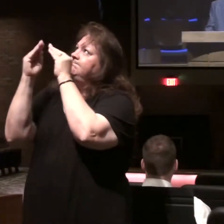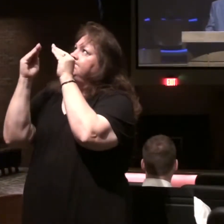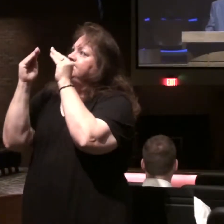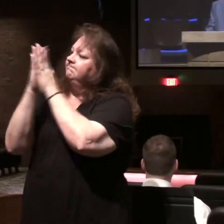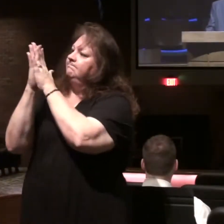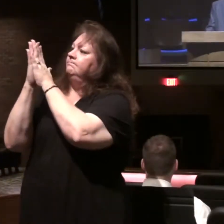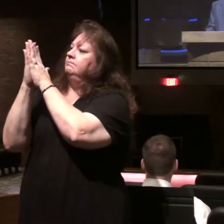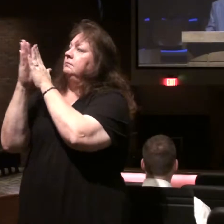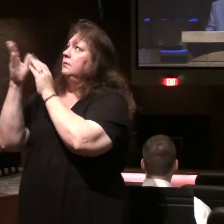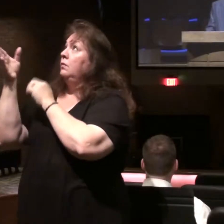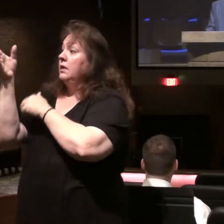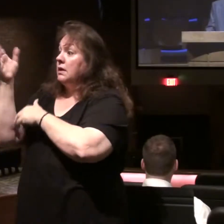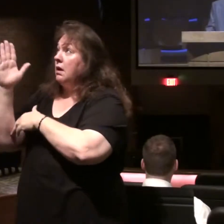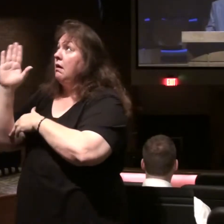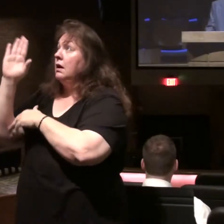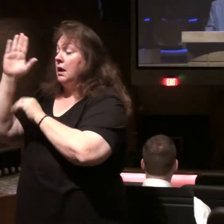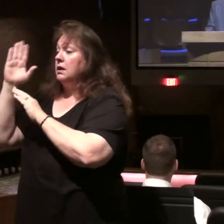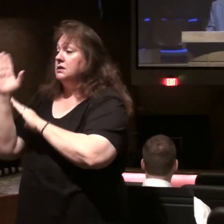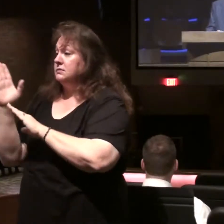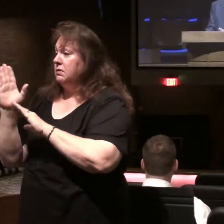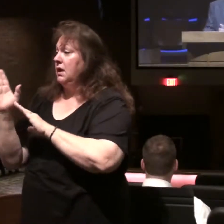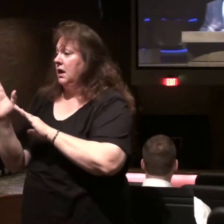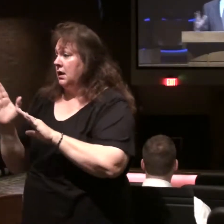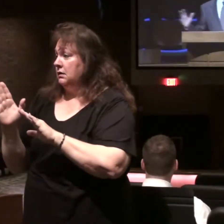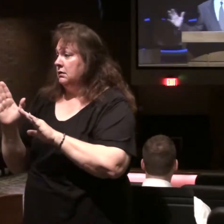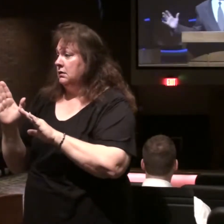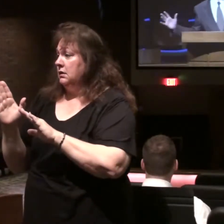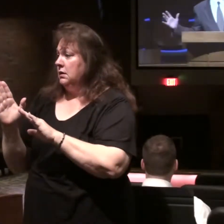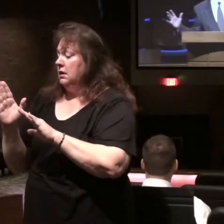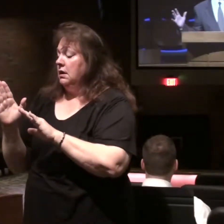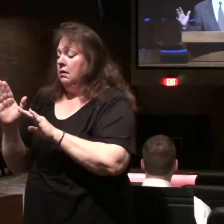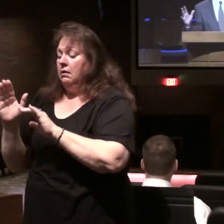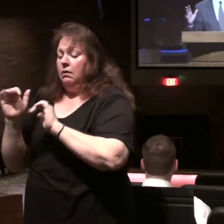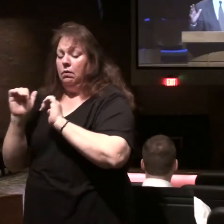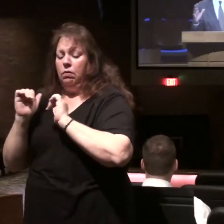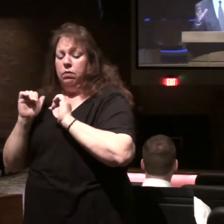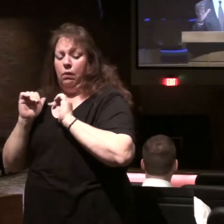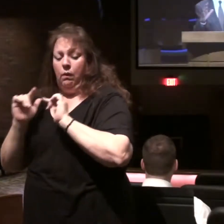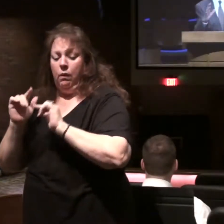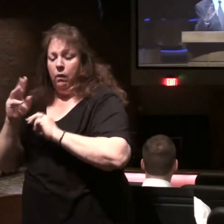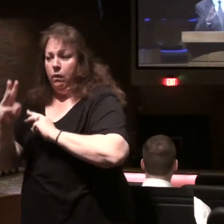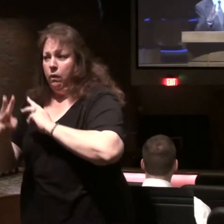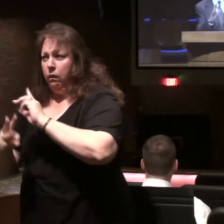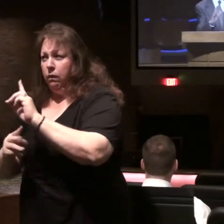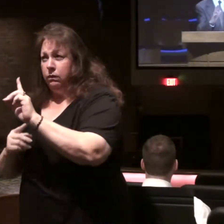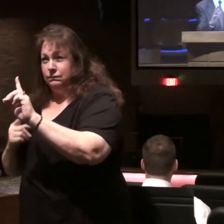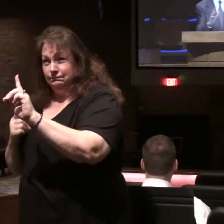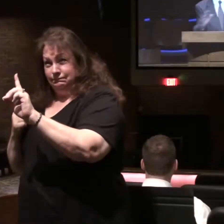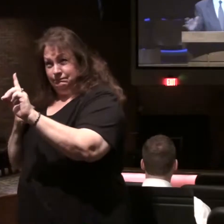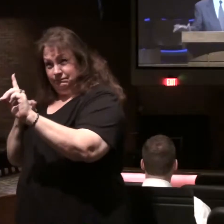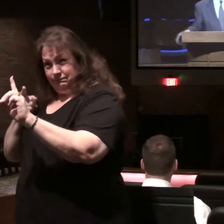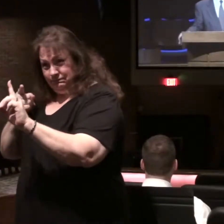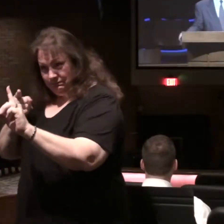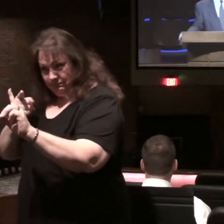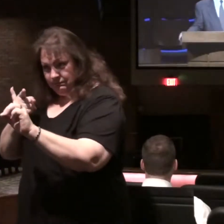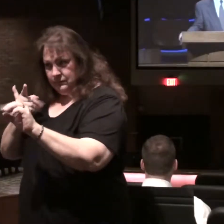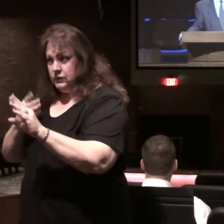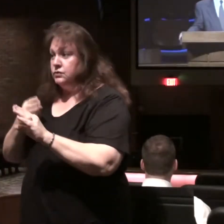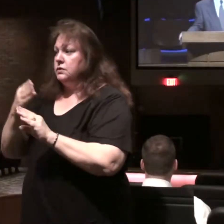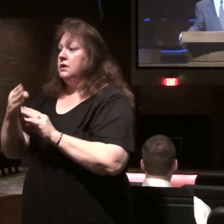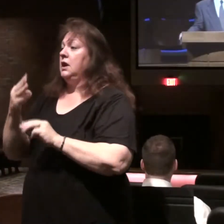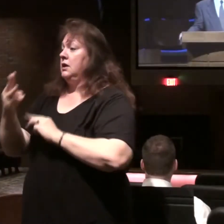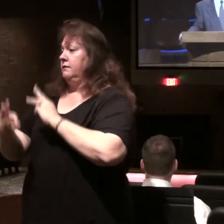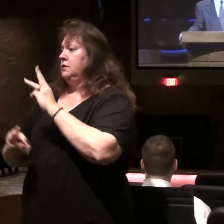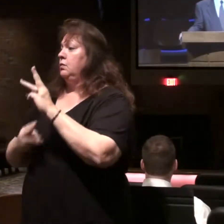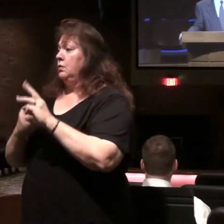and the plan of God. And moving all the world toward the climactic conclusion of